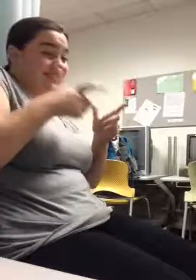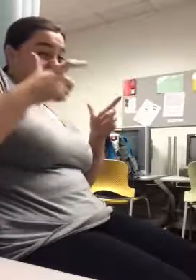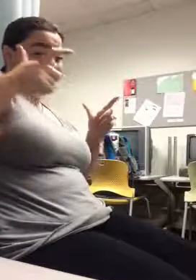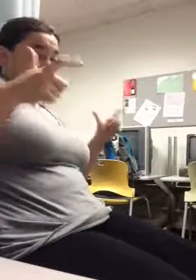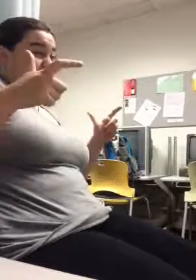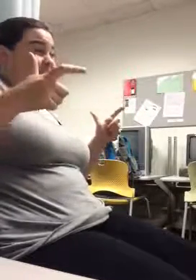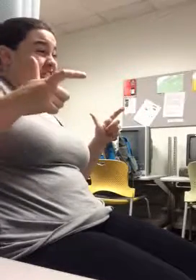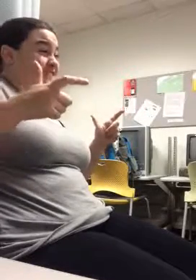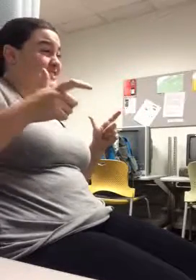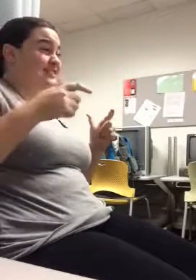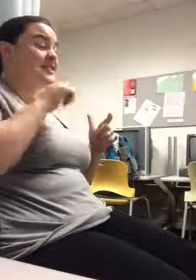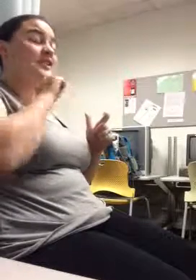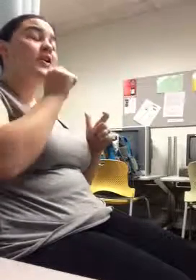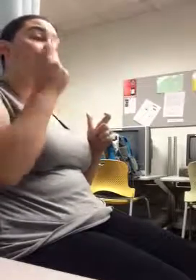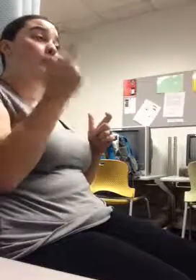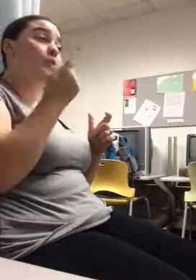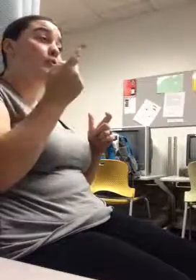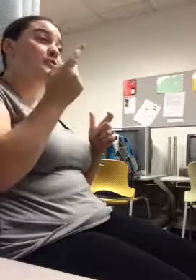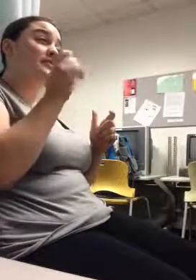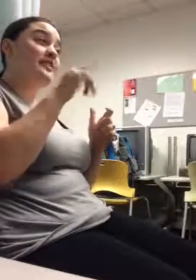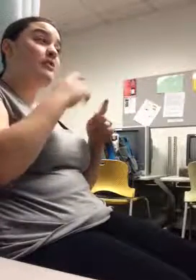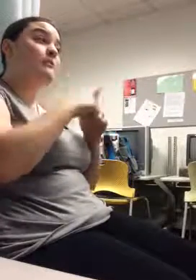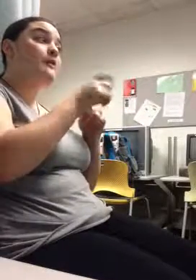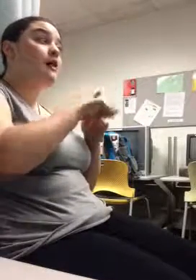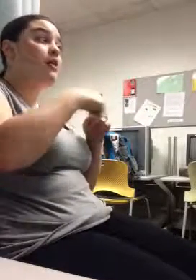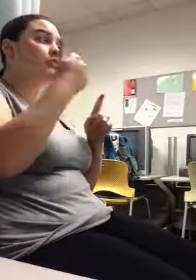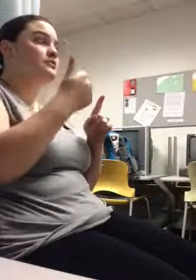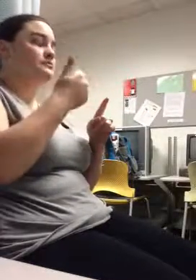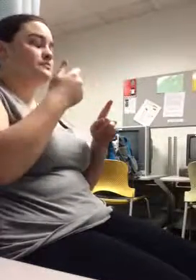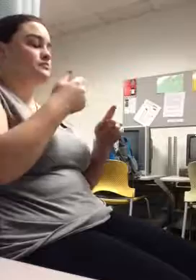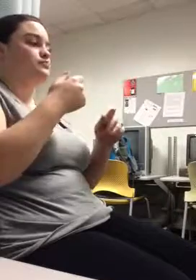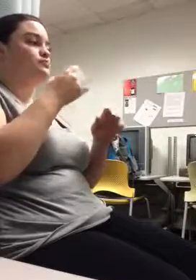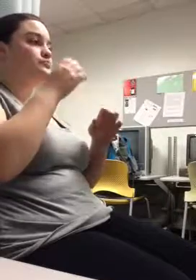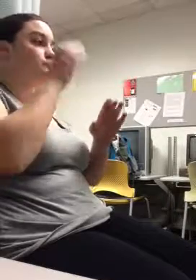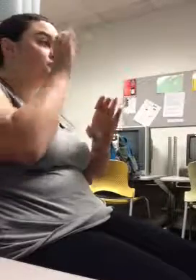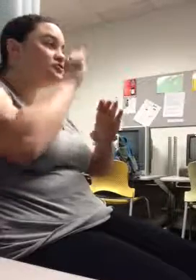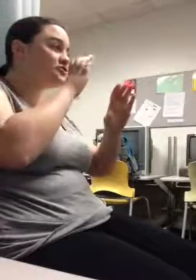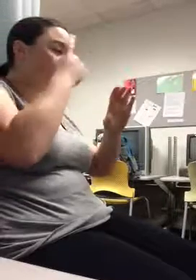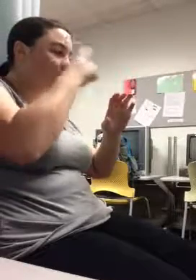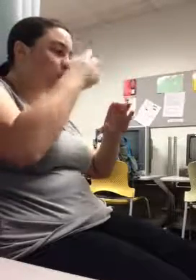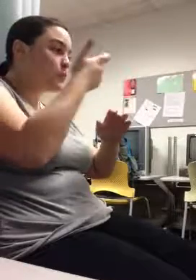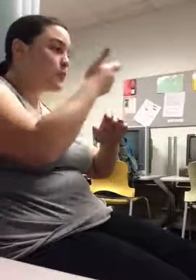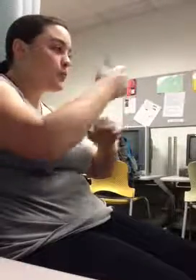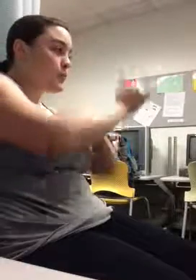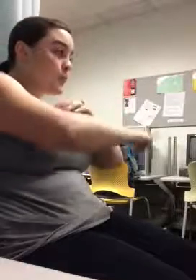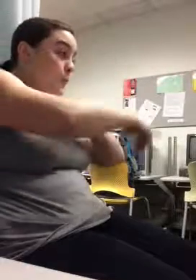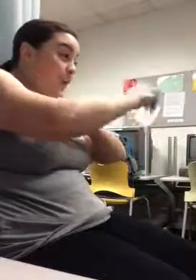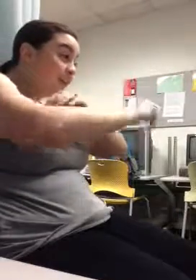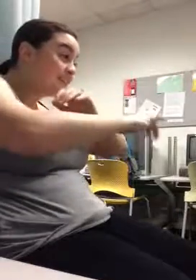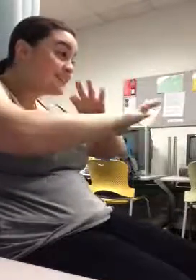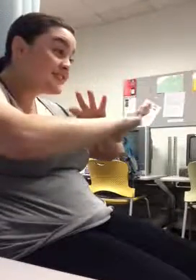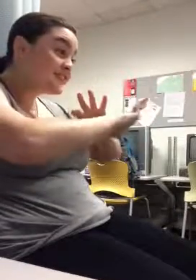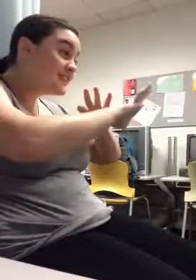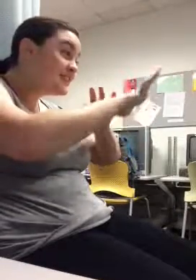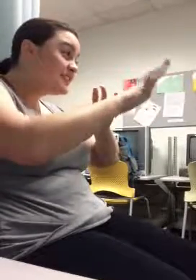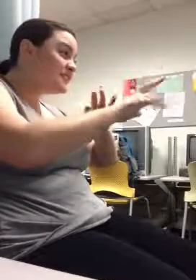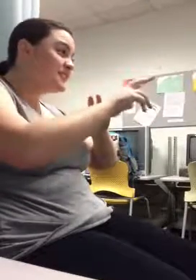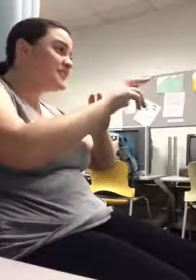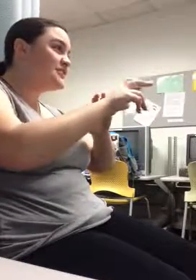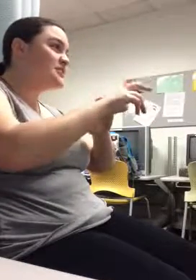that, but to go out whale watching. I mean, whales, I'm sure a whale would be, you know, three times the